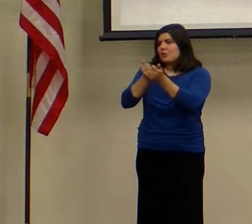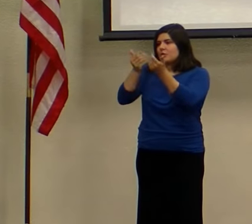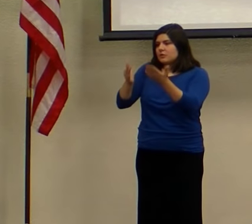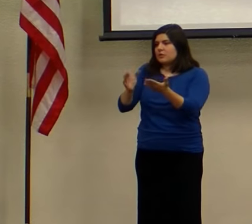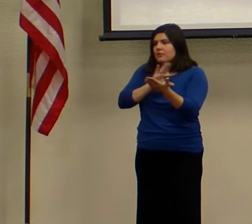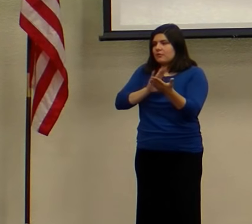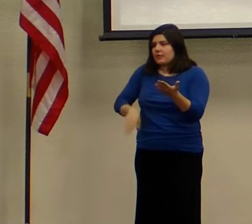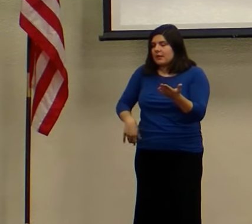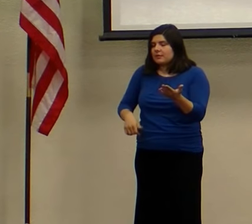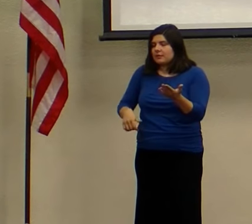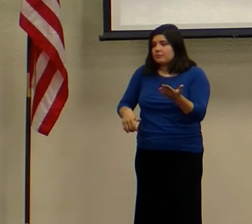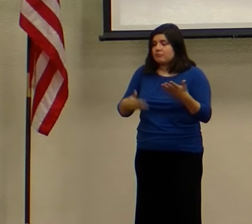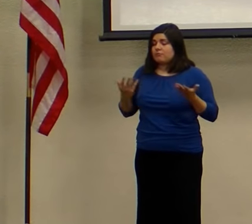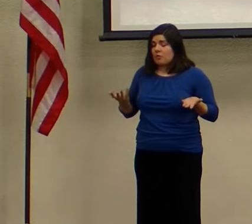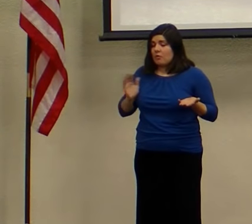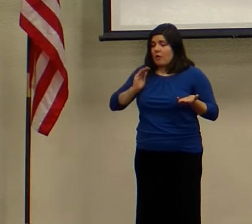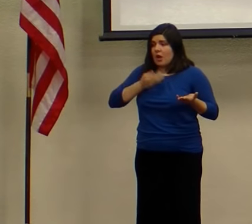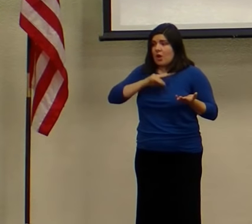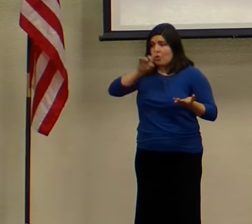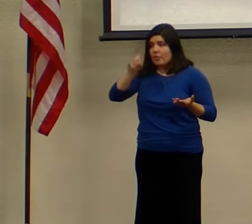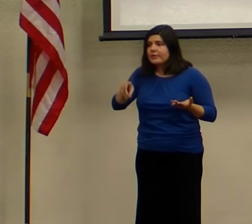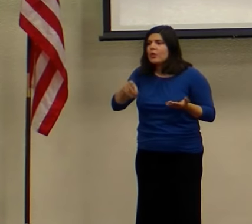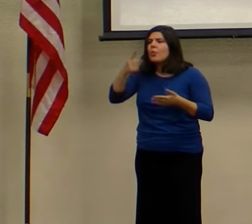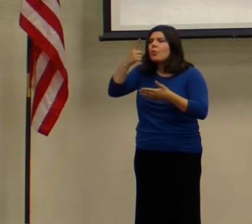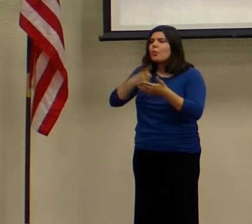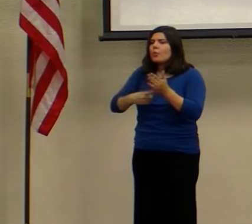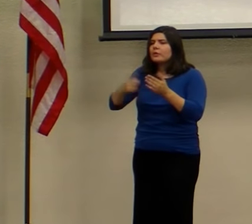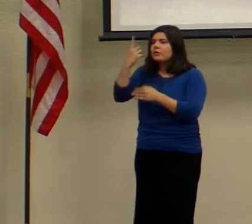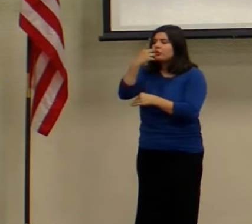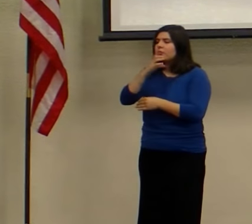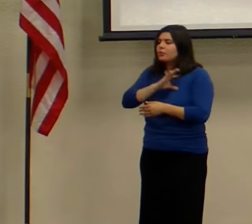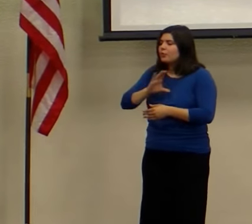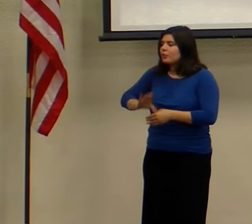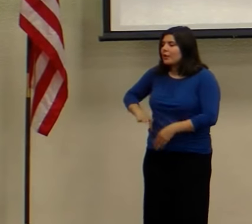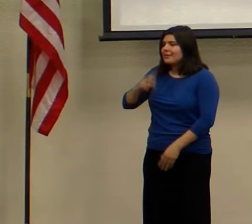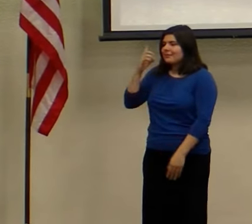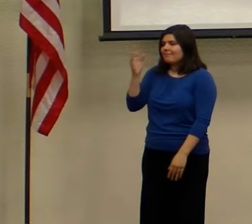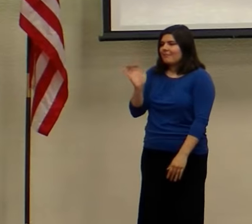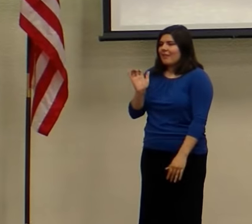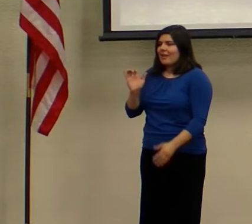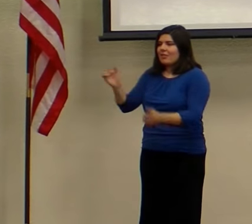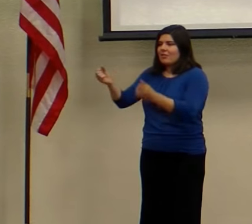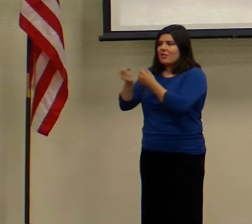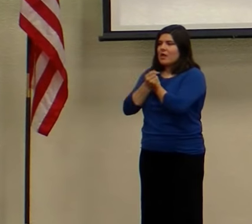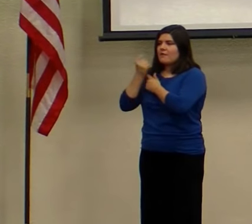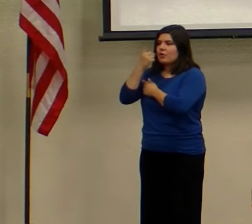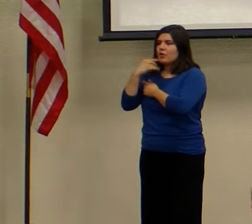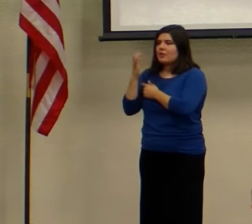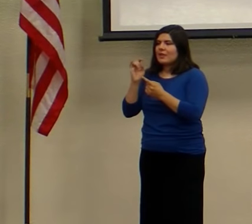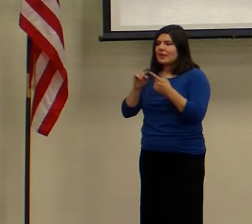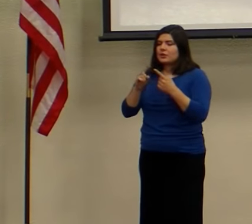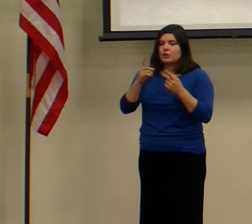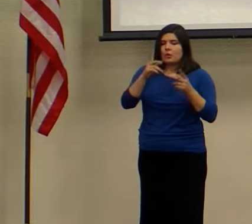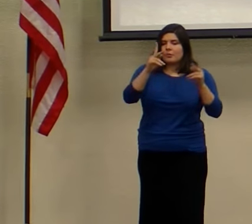we need to ask the question, what does Christ-like love look like for the person who doesn't know Christ?